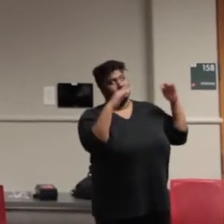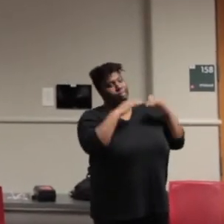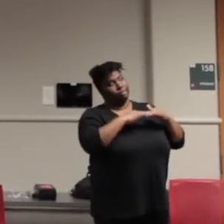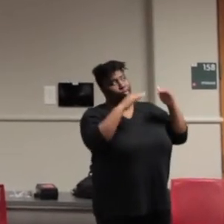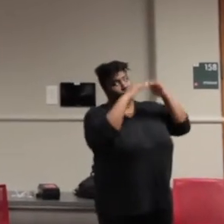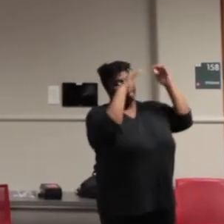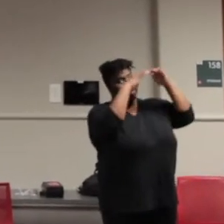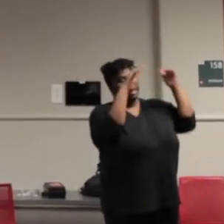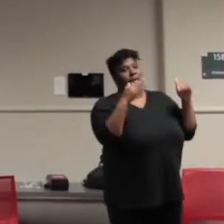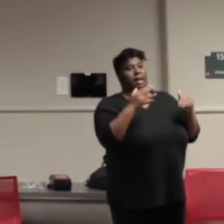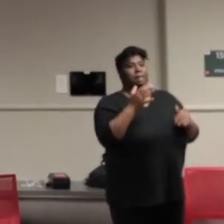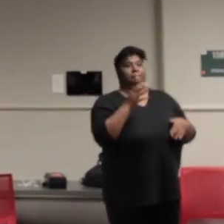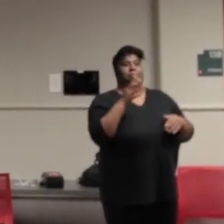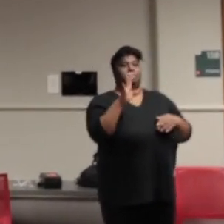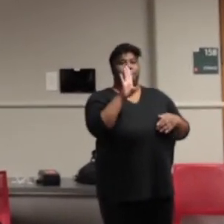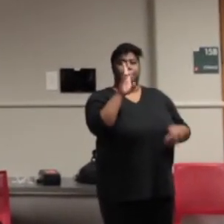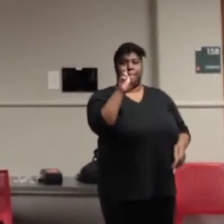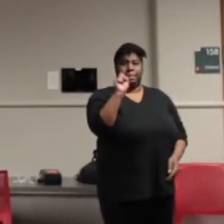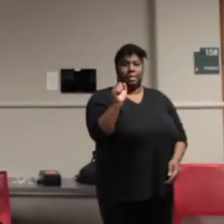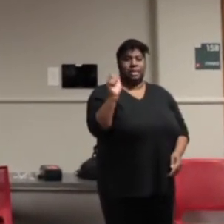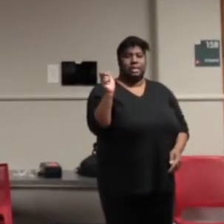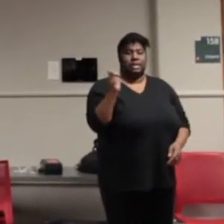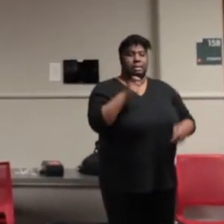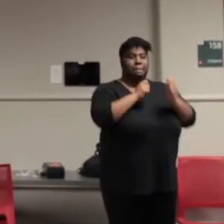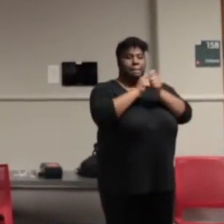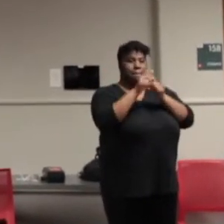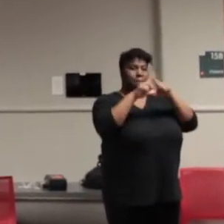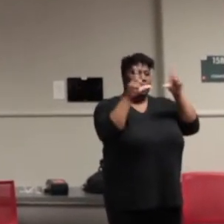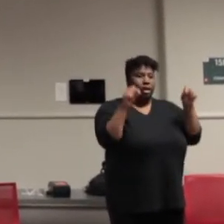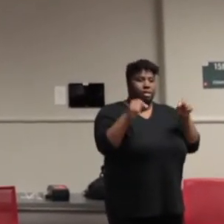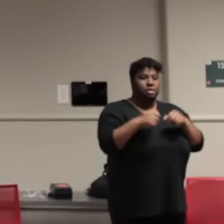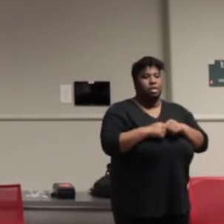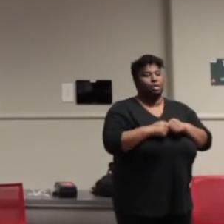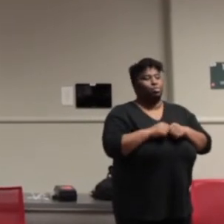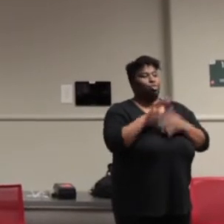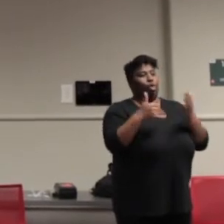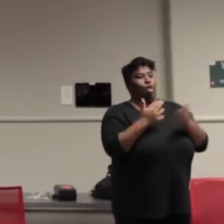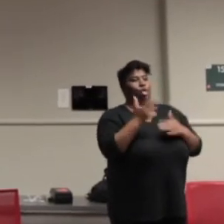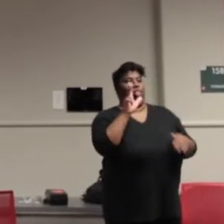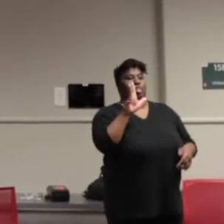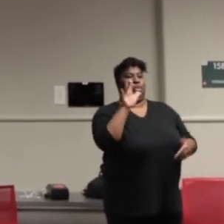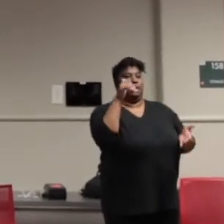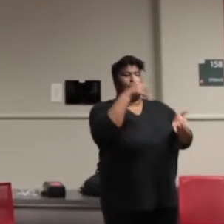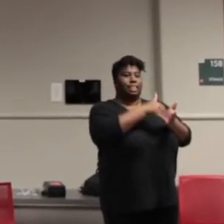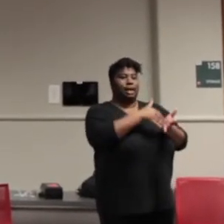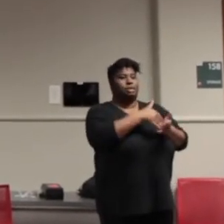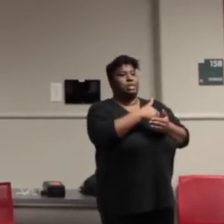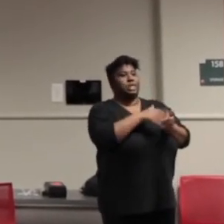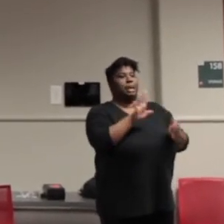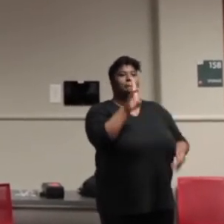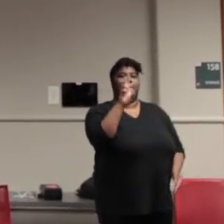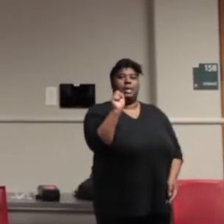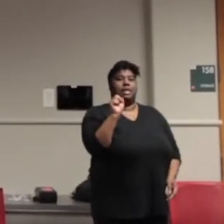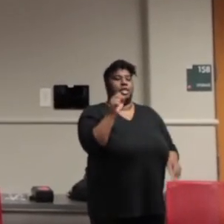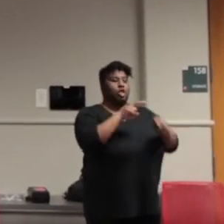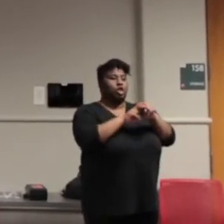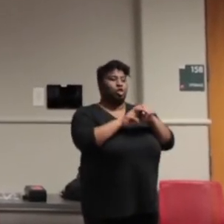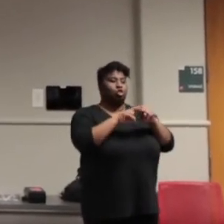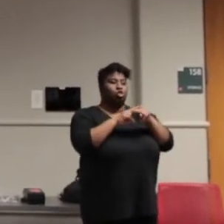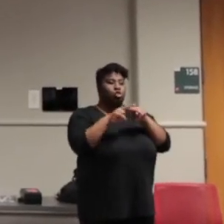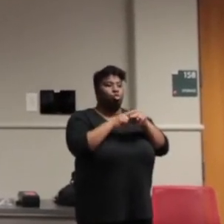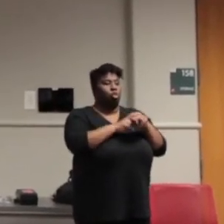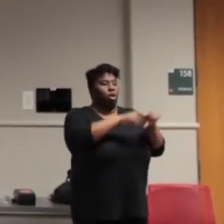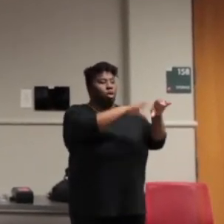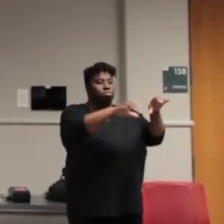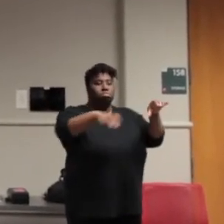you, enough to search all 30 stops of the elevator, all 3,000 bus and train stations, all the tarmacks, runways, and